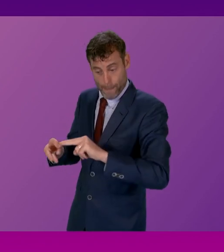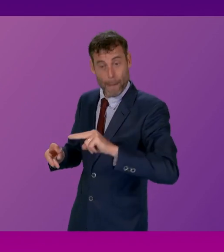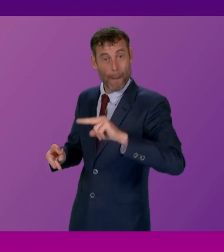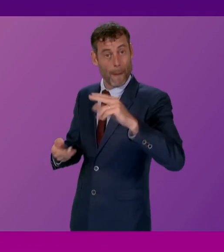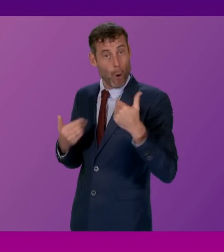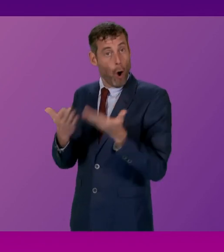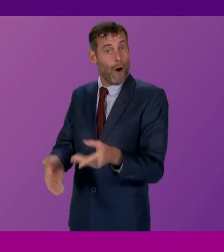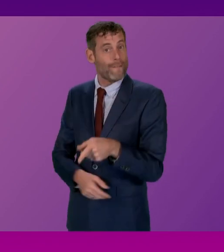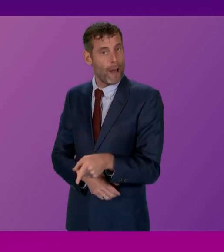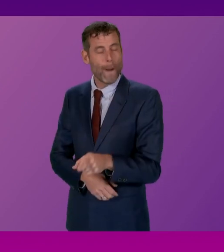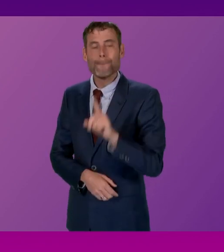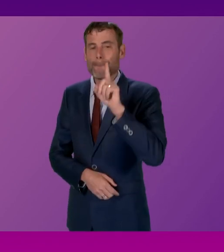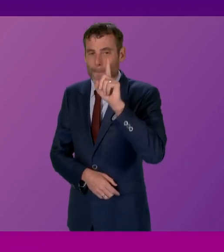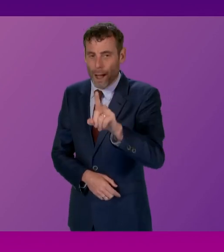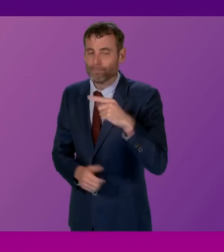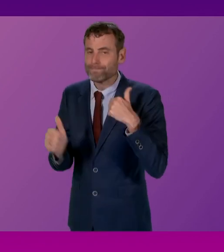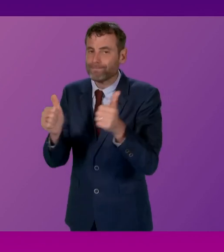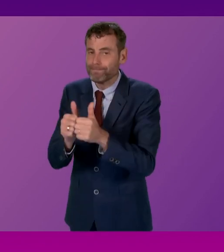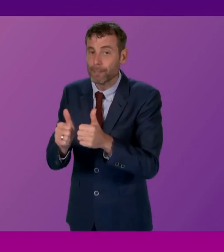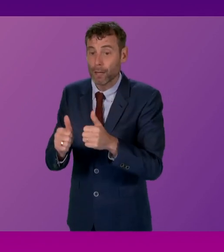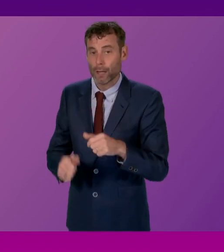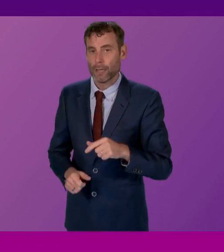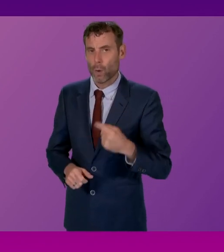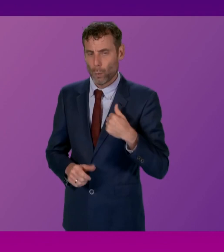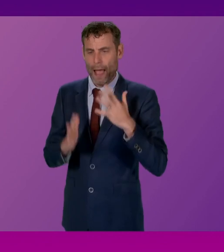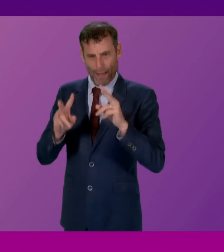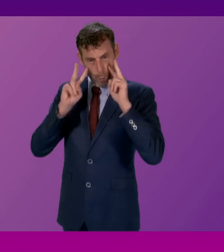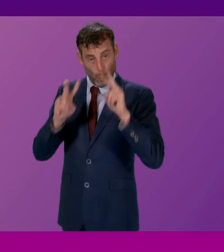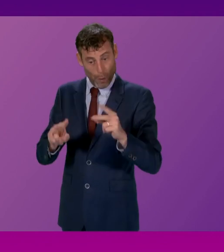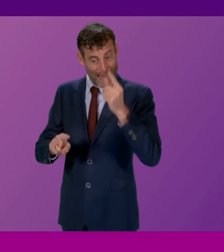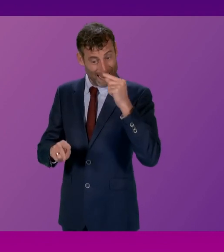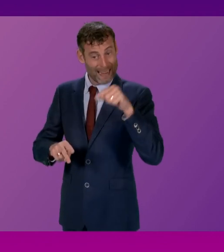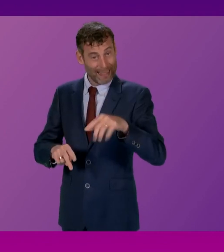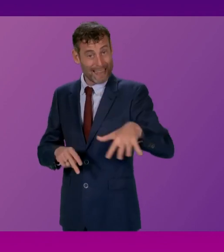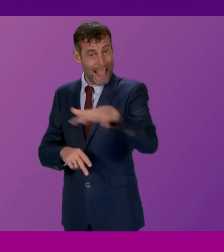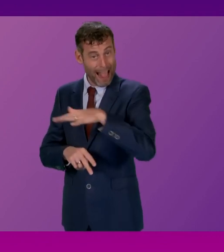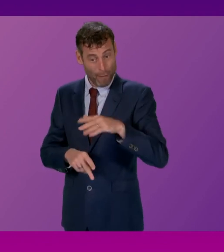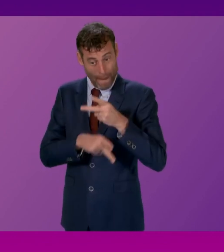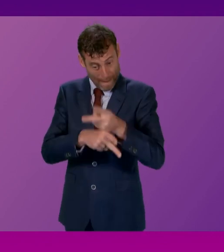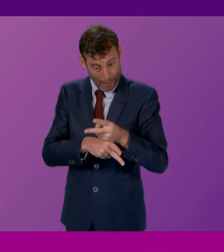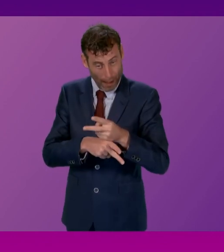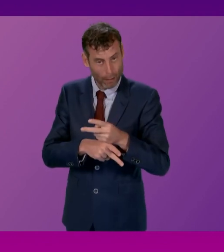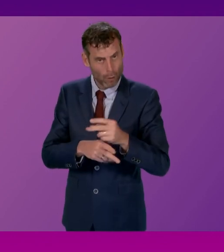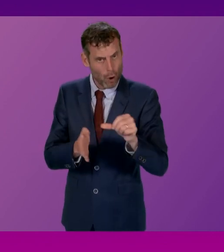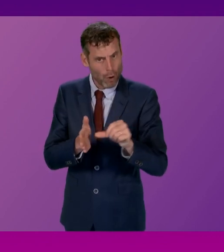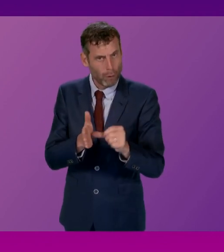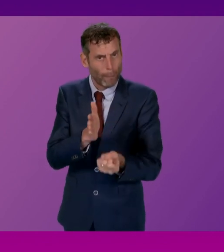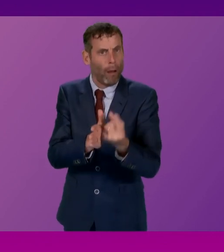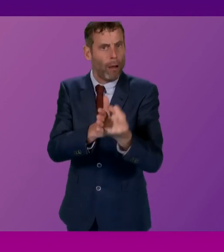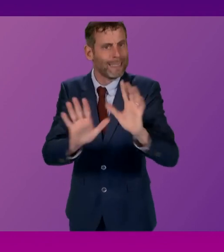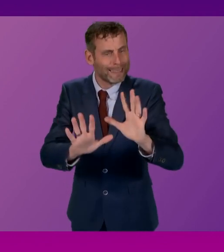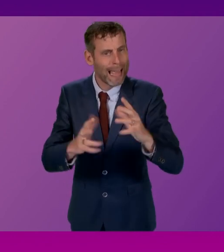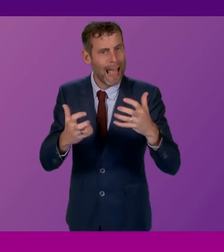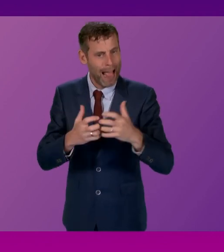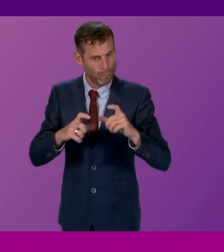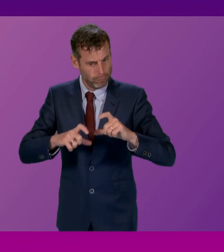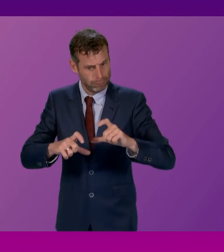around the sustainability of childcare. That's why we will continue to invest, continue to ensure that we have the most generous offer than